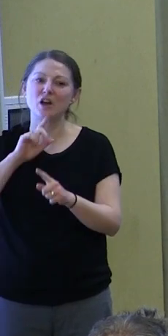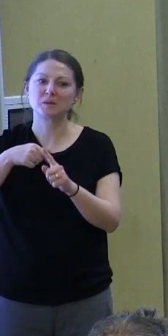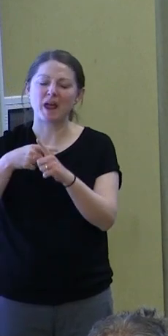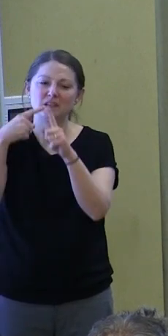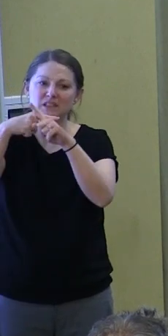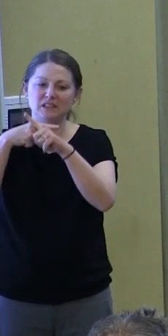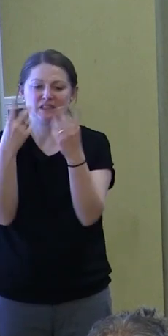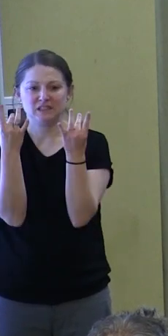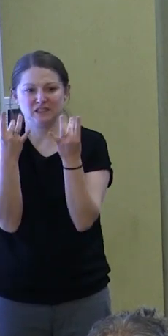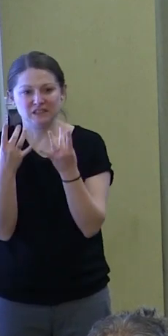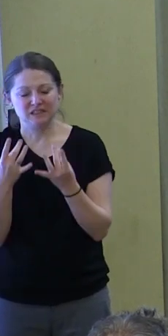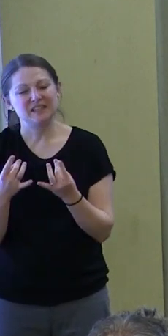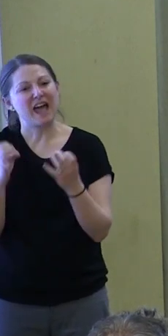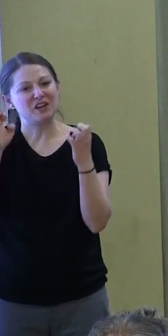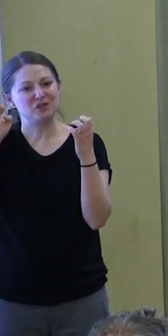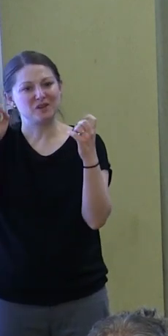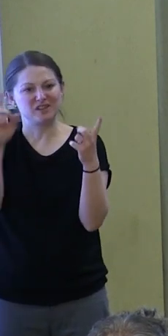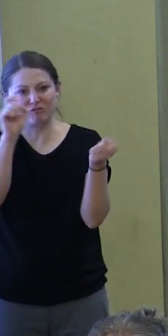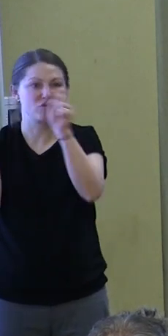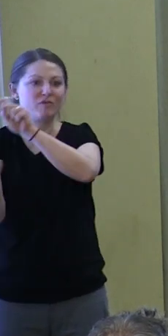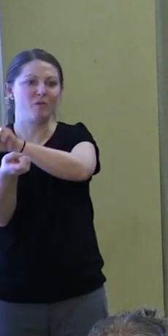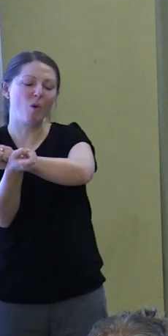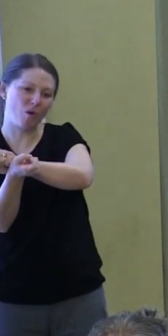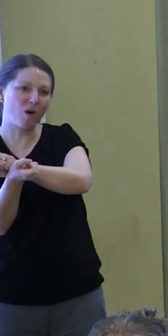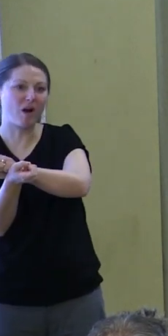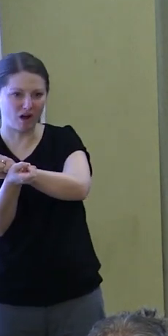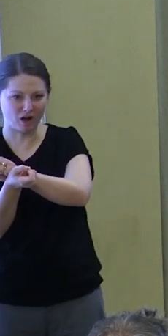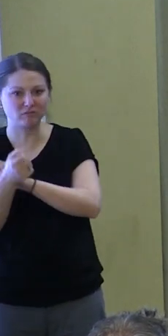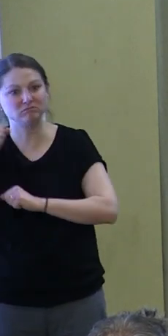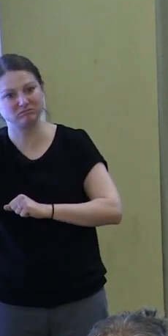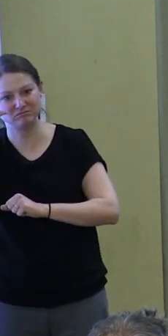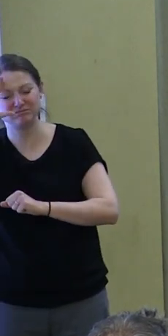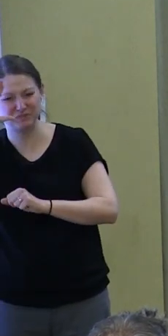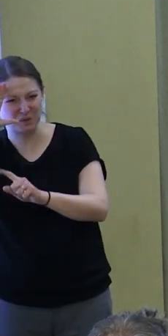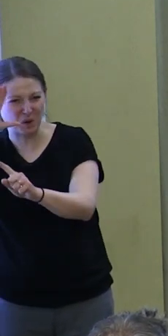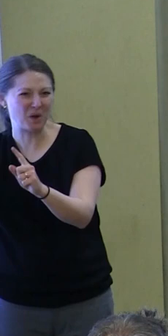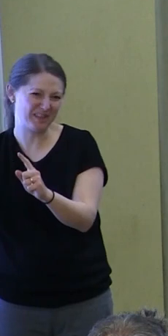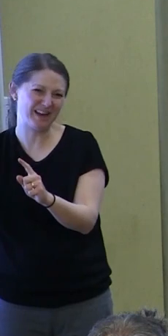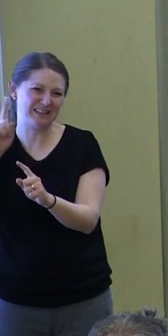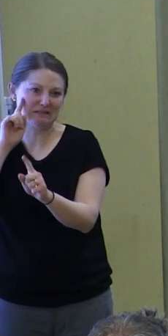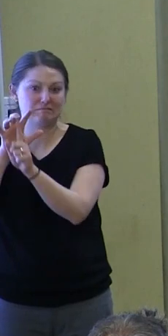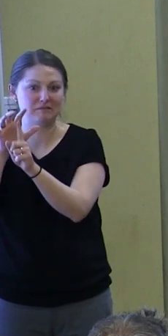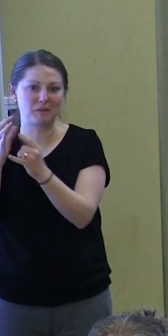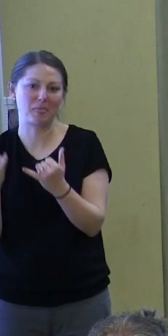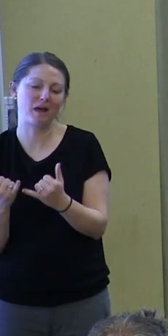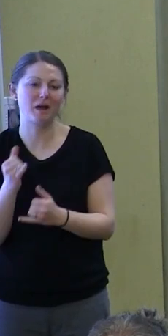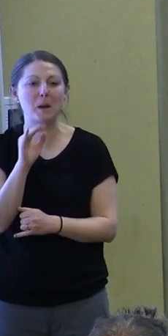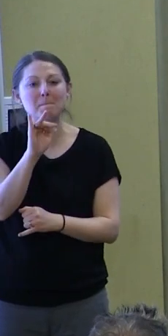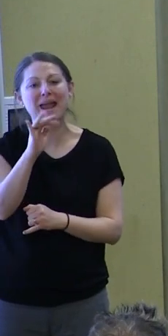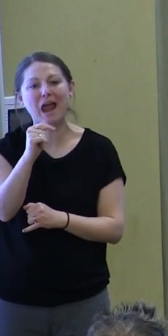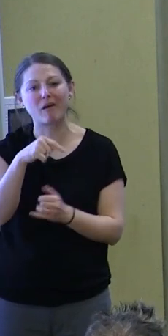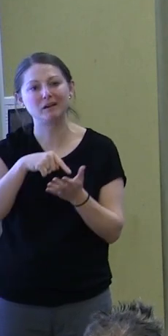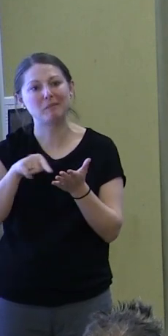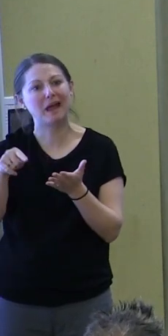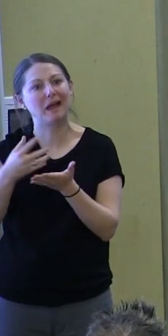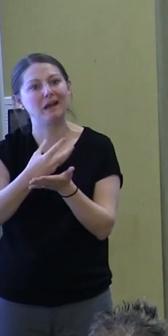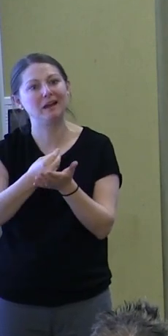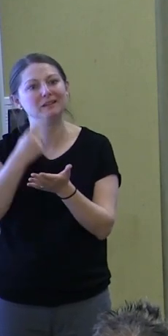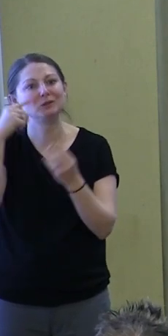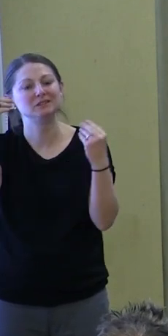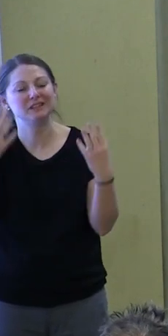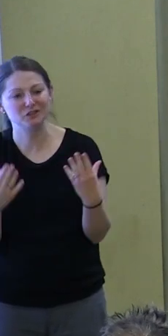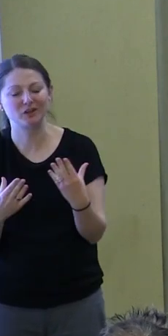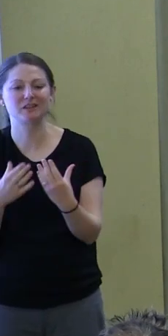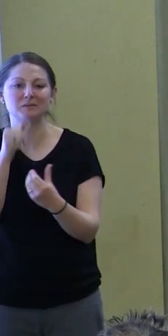education reform movements you might hear about in the news today. So charter schools, merit pay for teachers, vouchers for private schools.